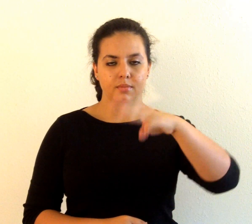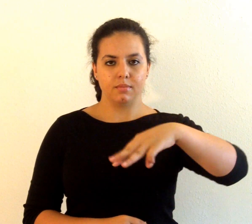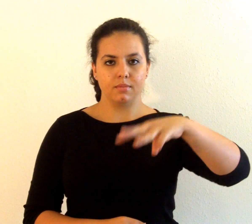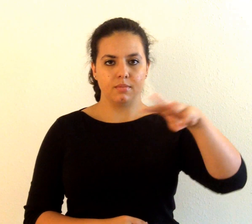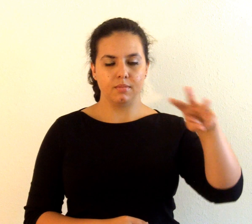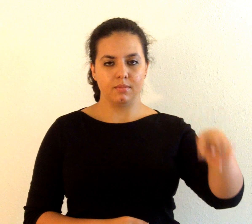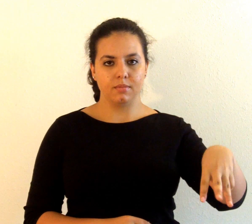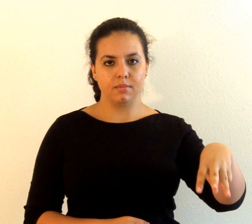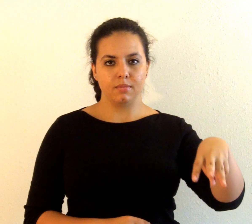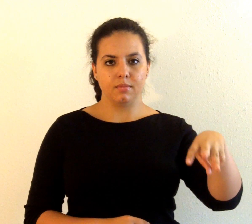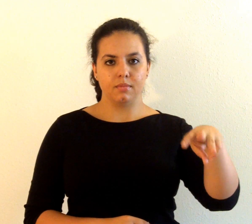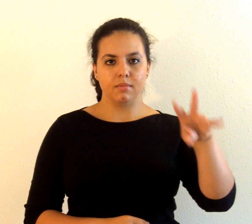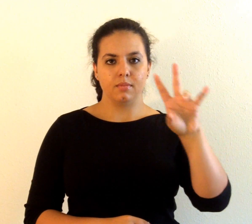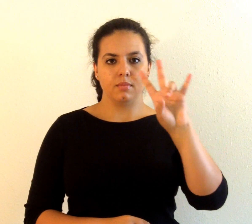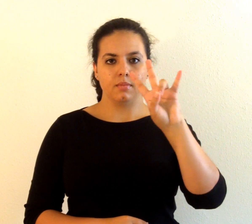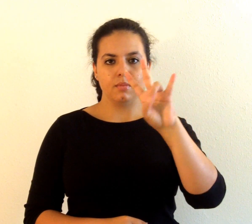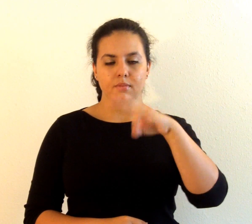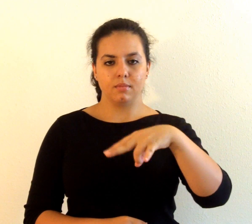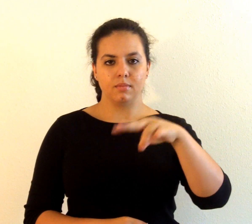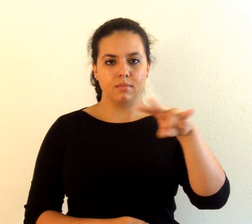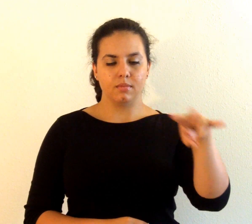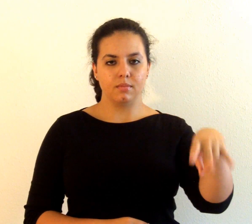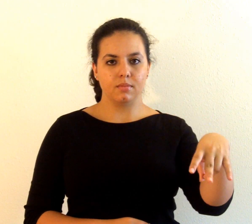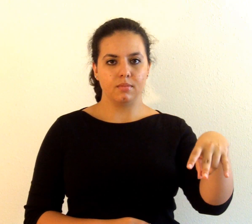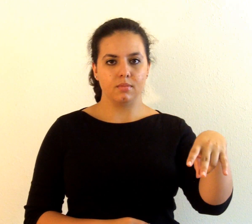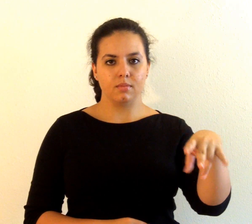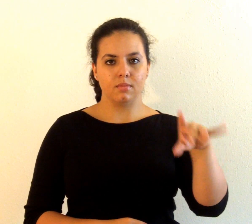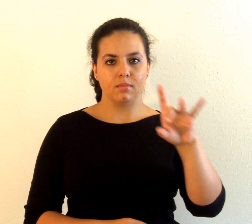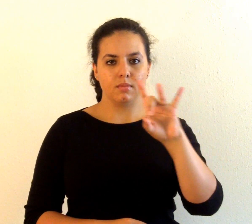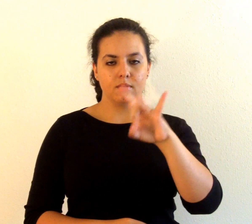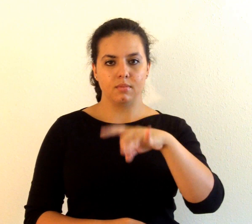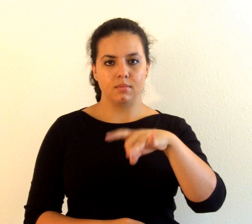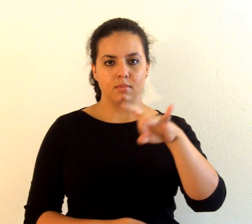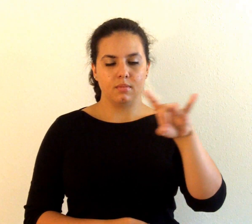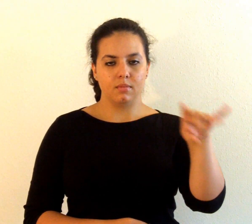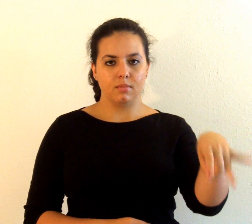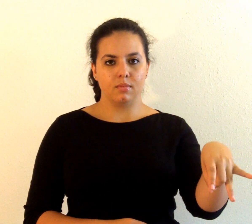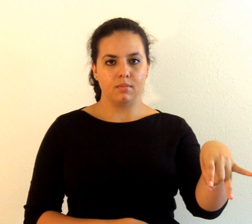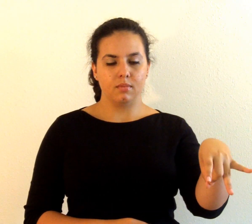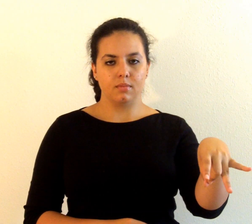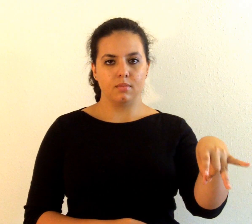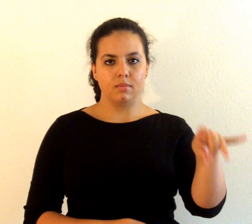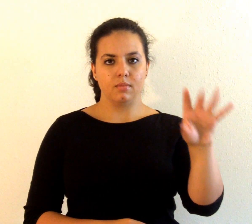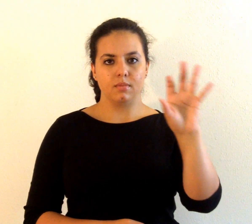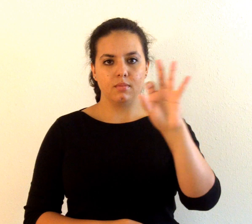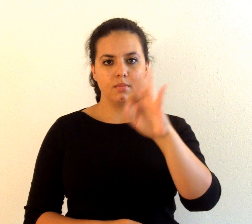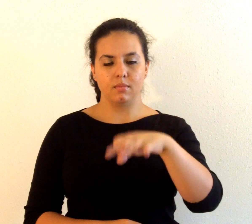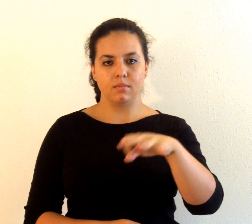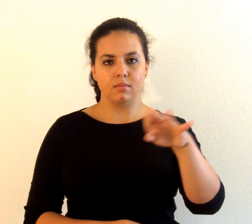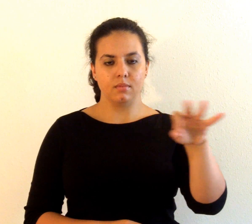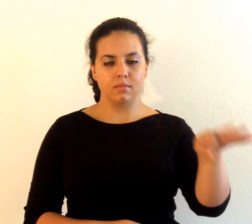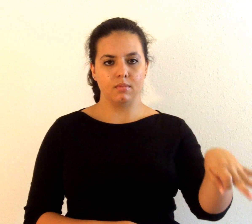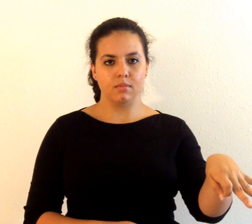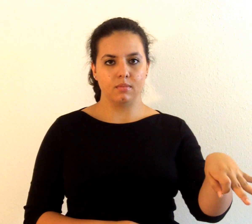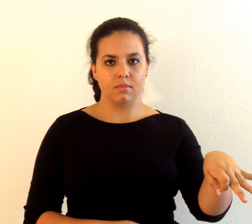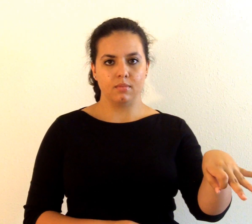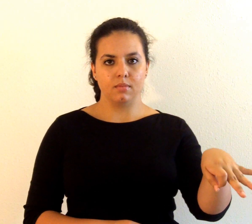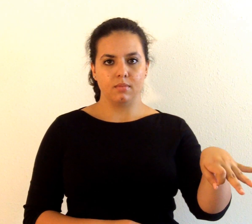77, 88, 99. I didn't do